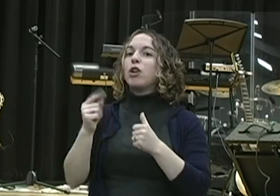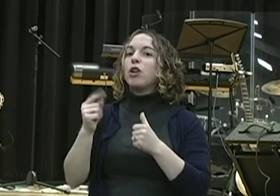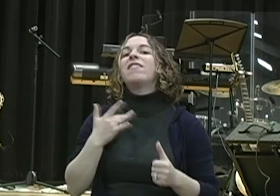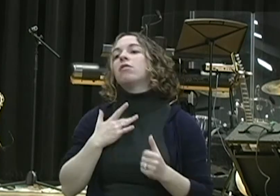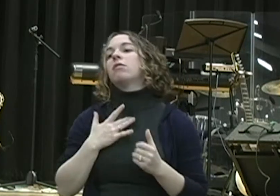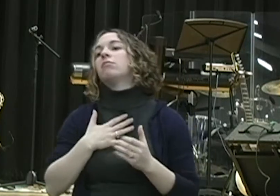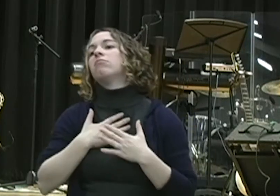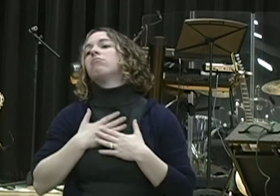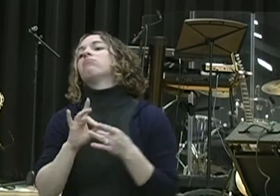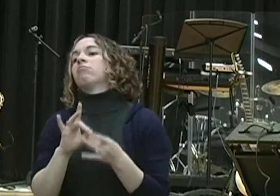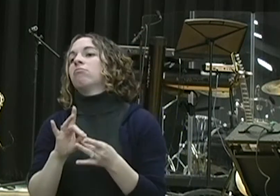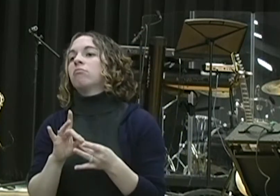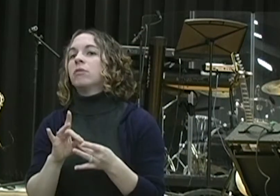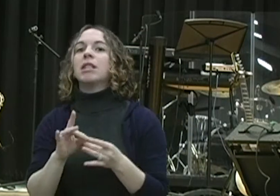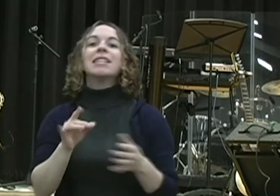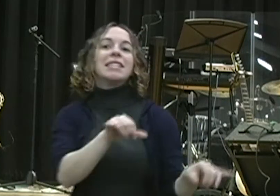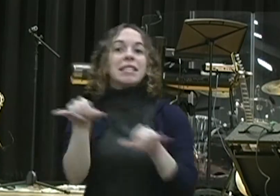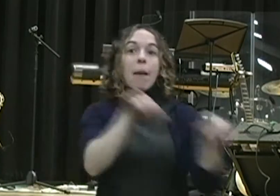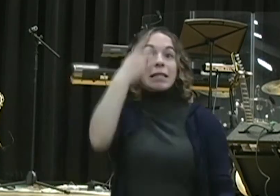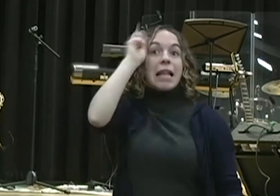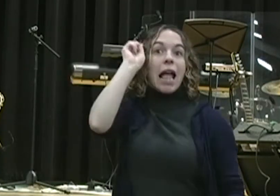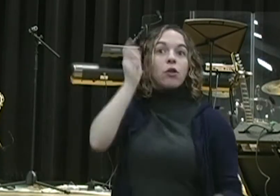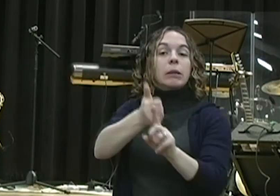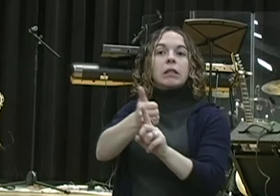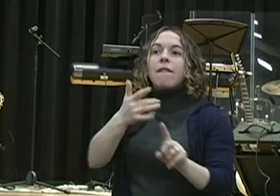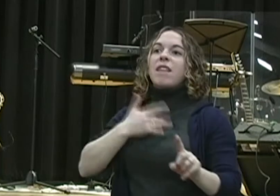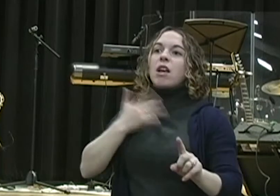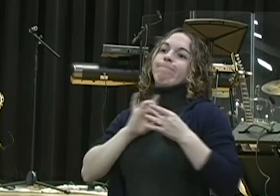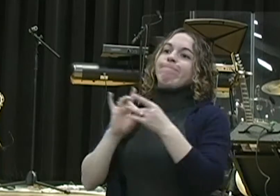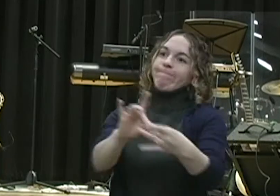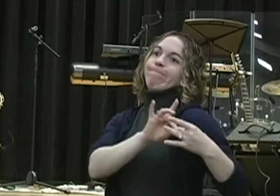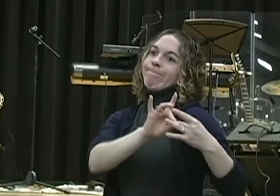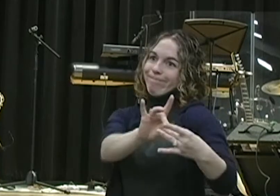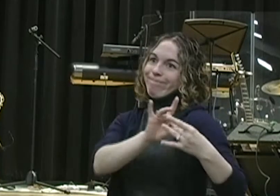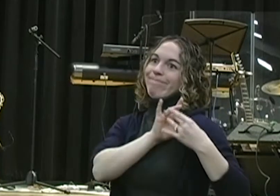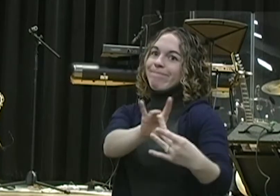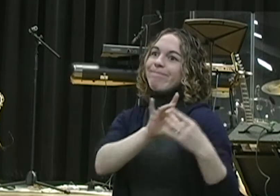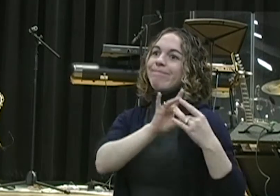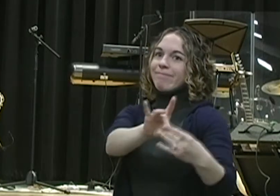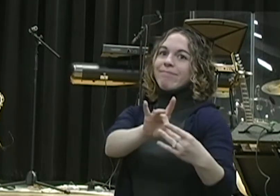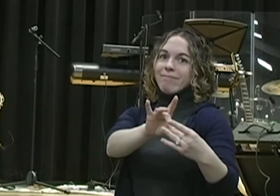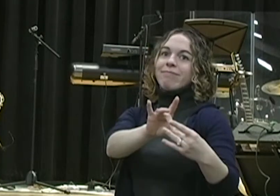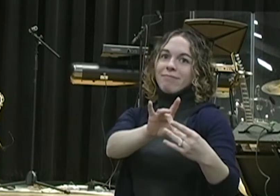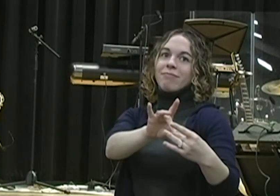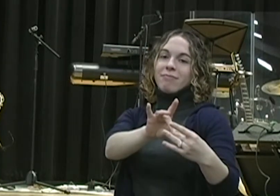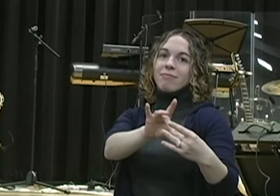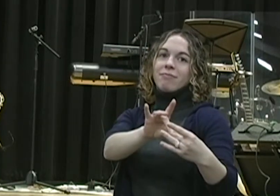God, it's not going to last. Hallelujah. But we are the people. Hallelujah. If we are called by his name, we can confess the